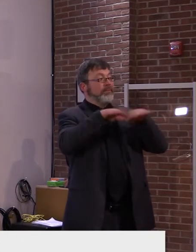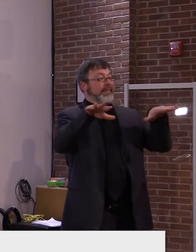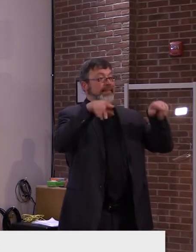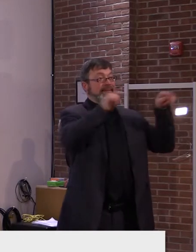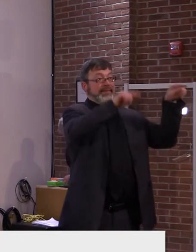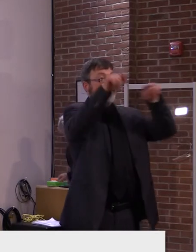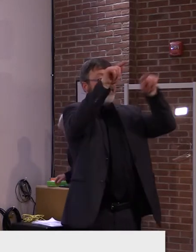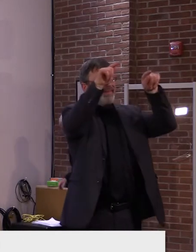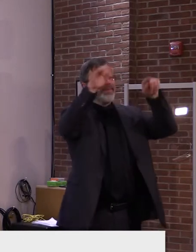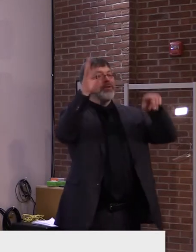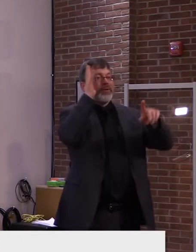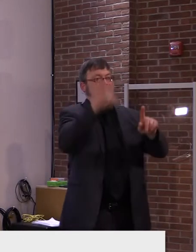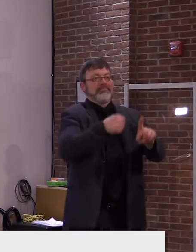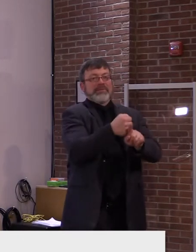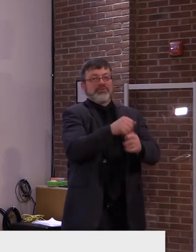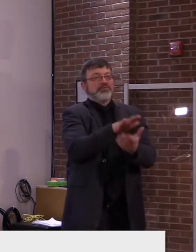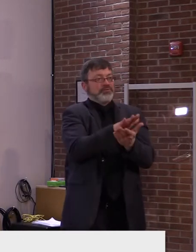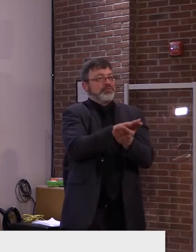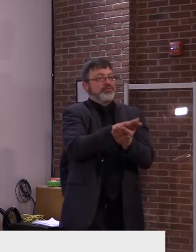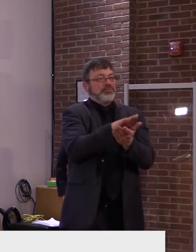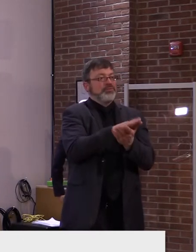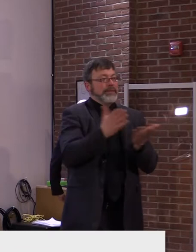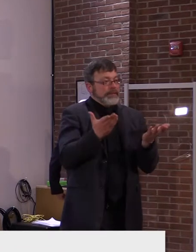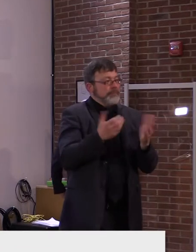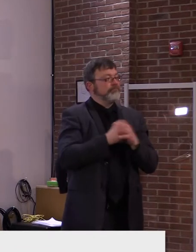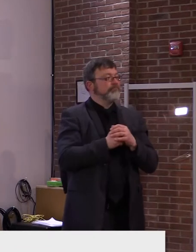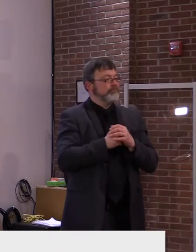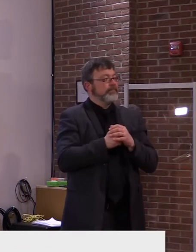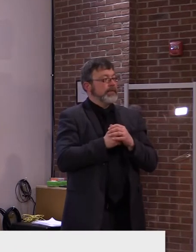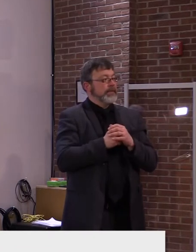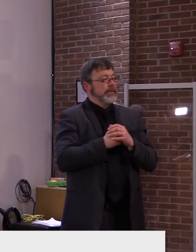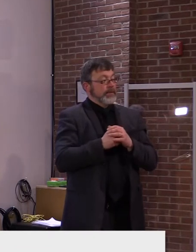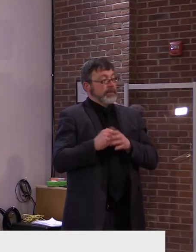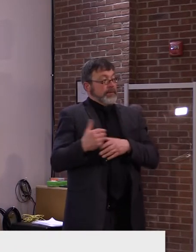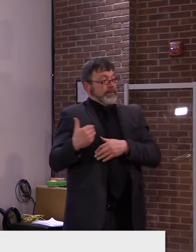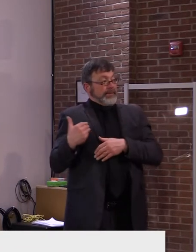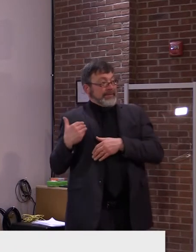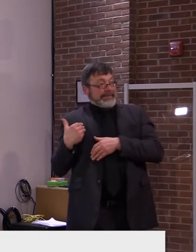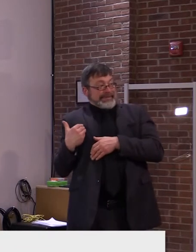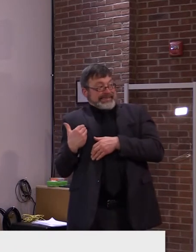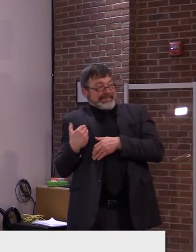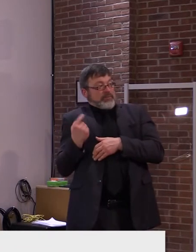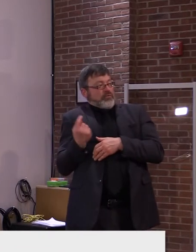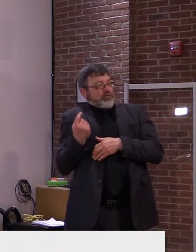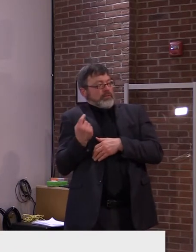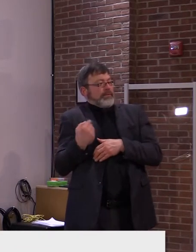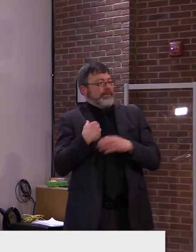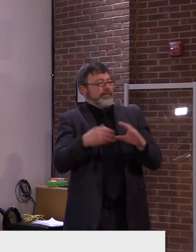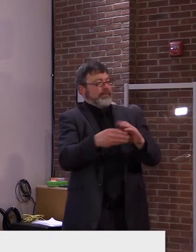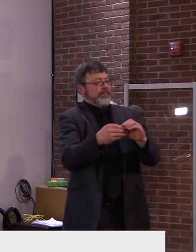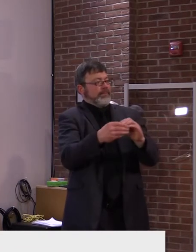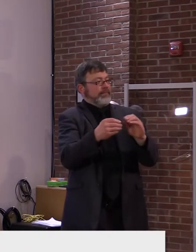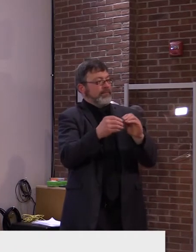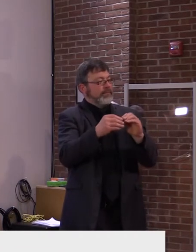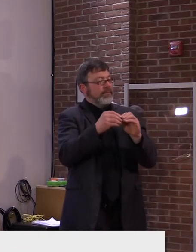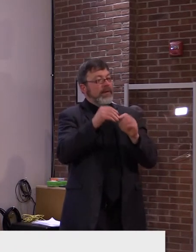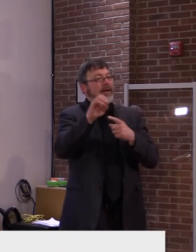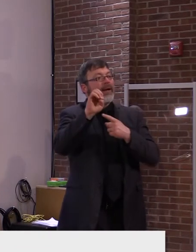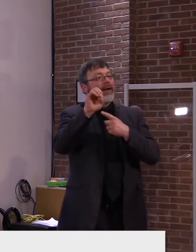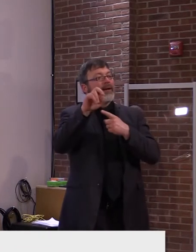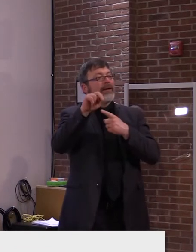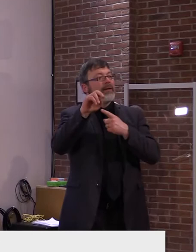Enosburg Elementary School, which was discussed on Tuesday, is a good example. Of the 12 cases I reported,